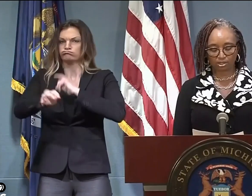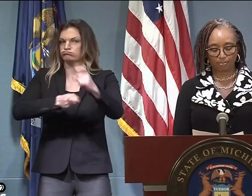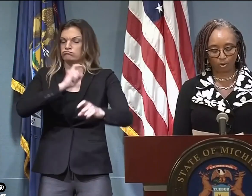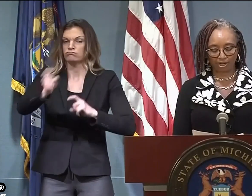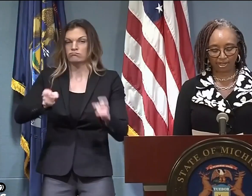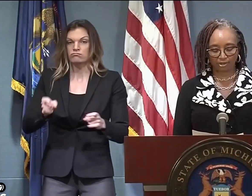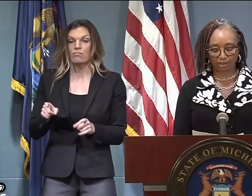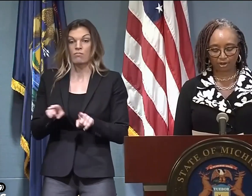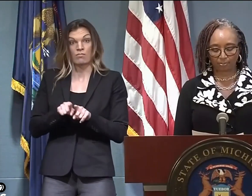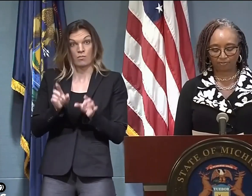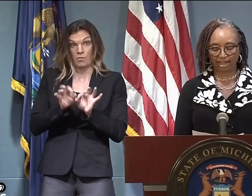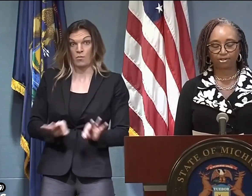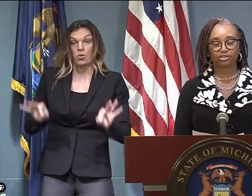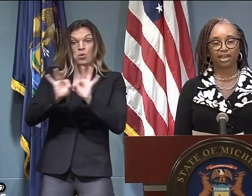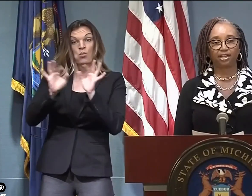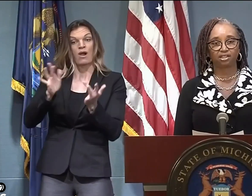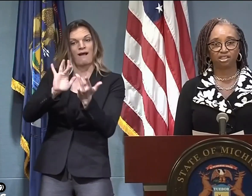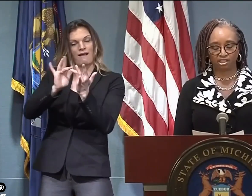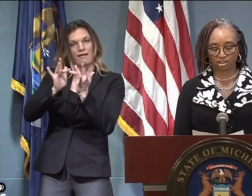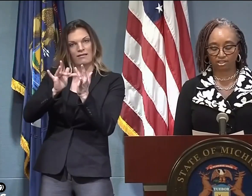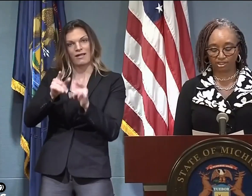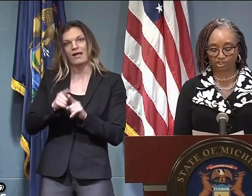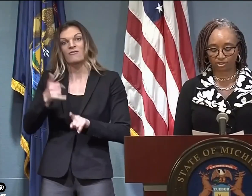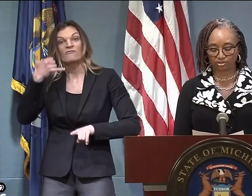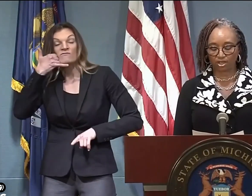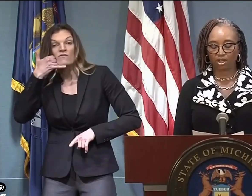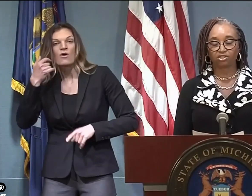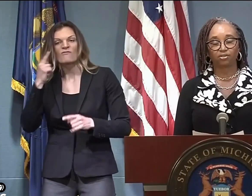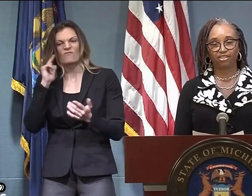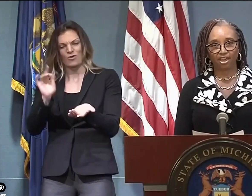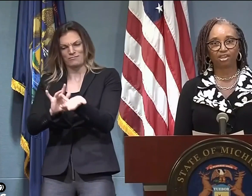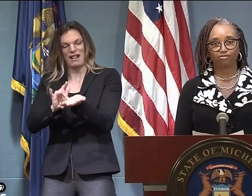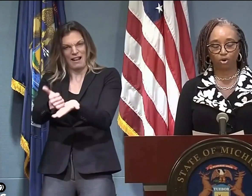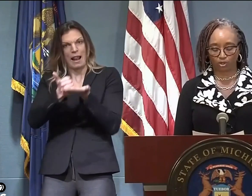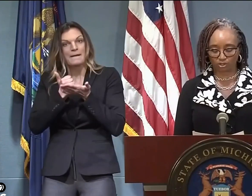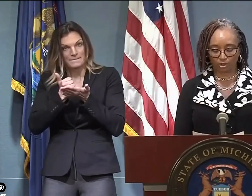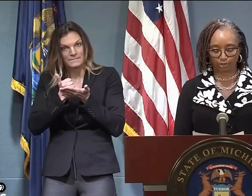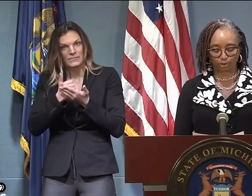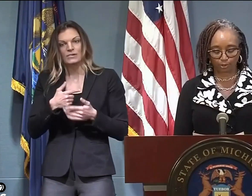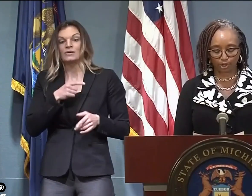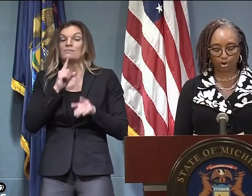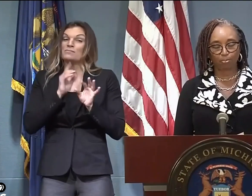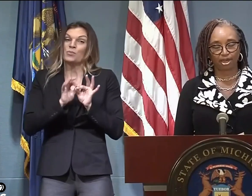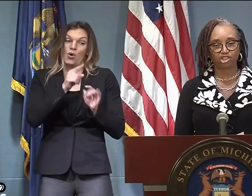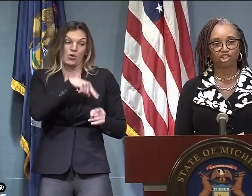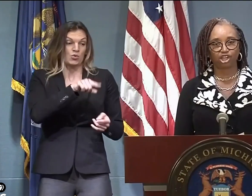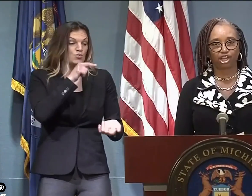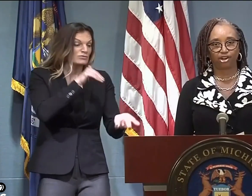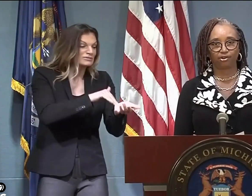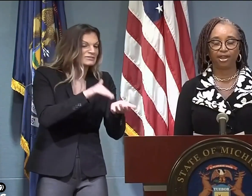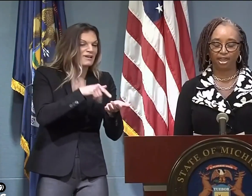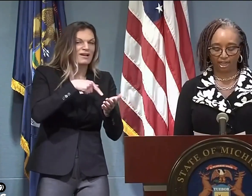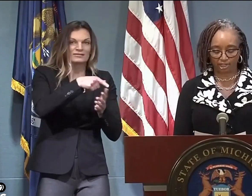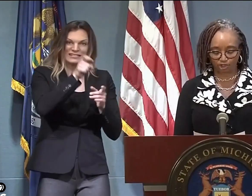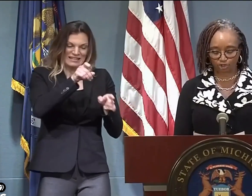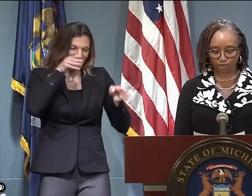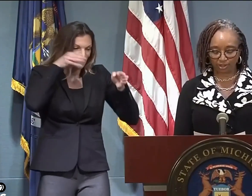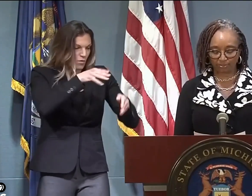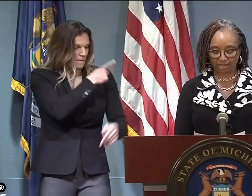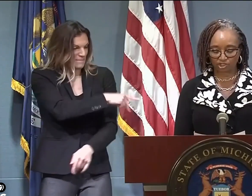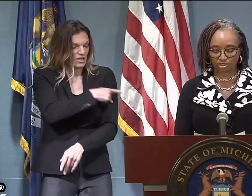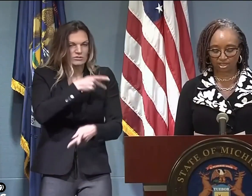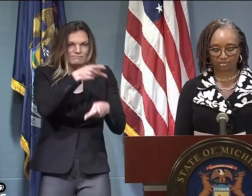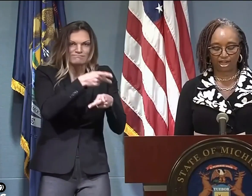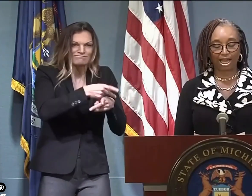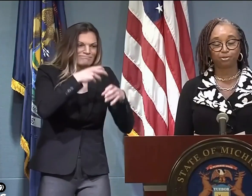telemedicine more available, supporting healthcare providers and clinicians so they can focus on the critical